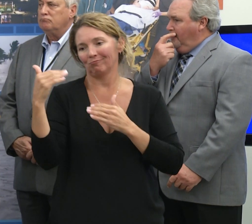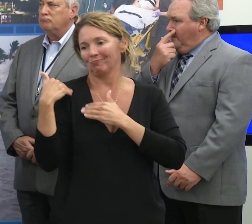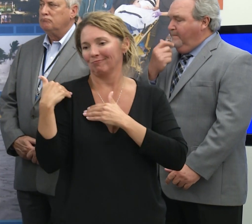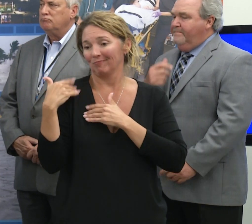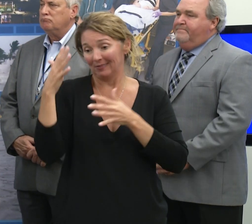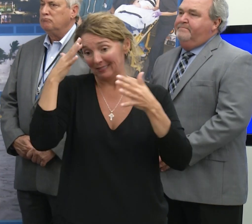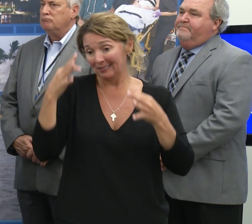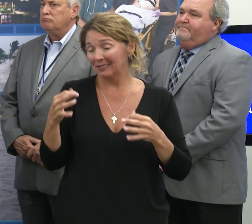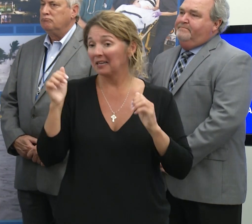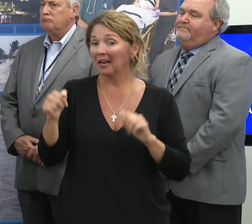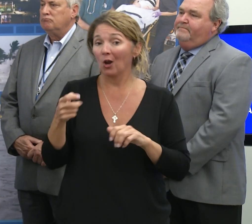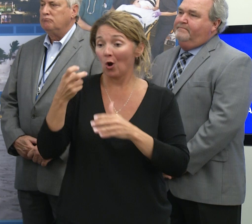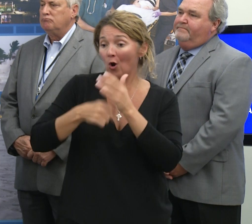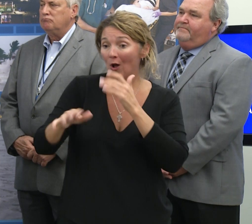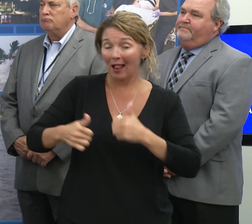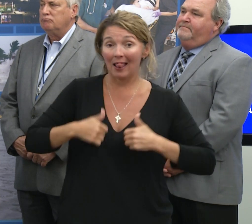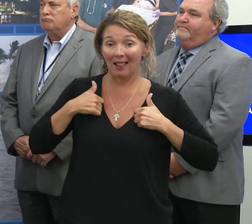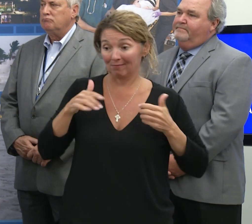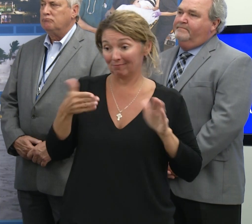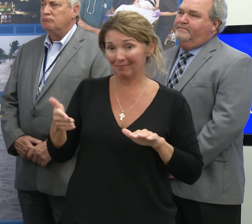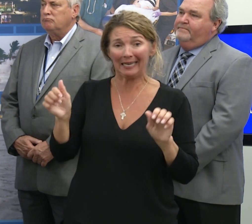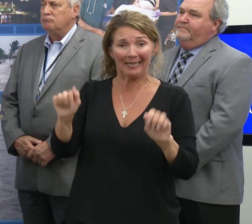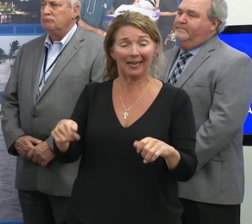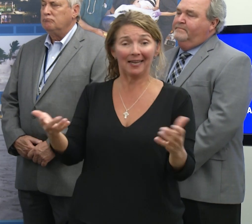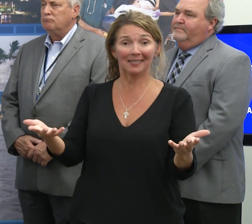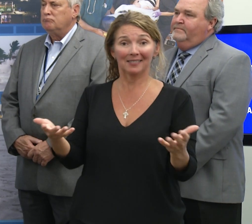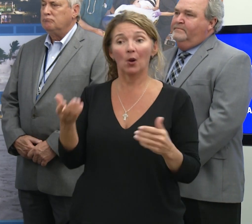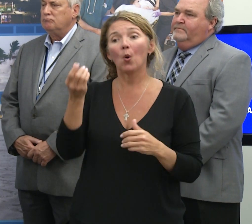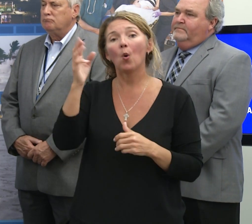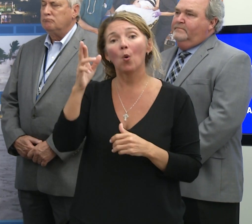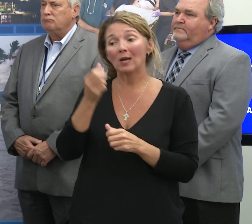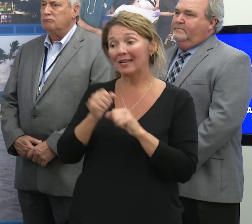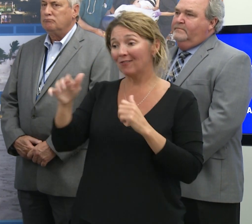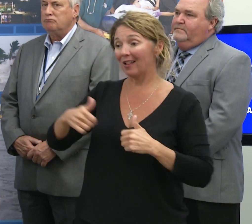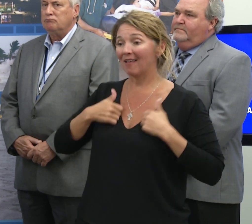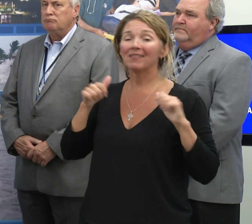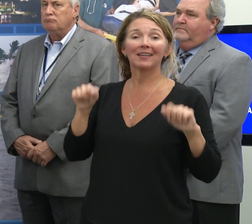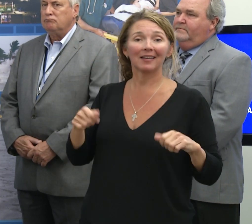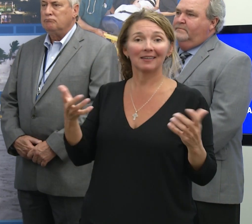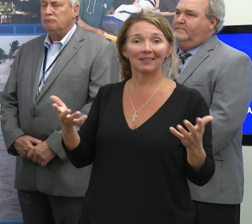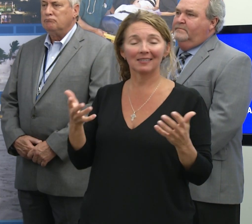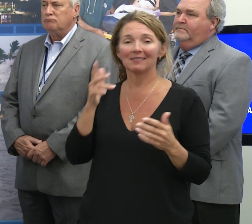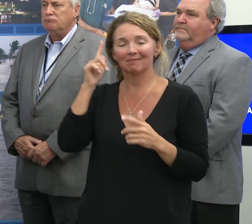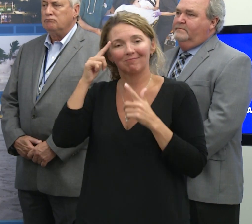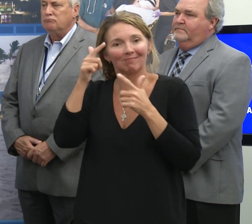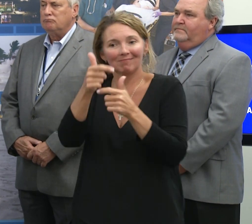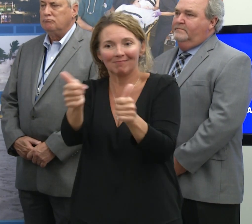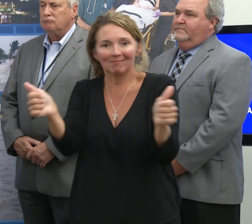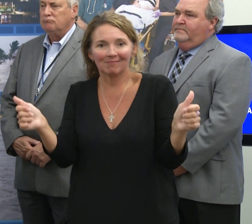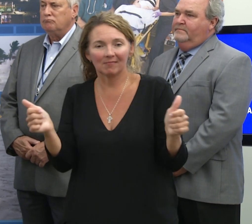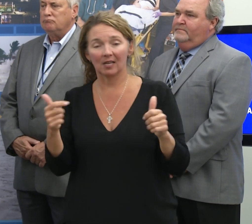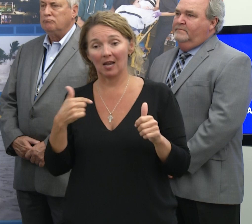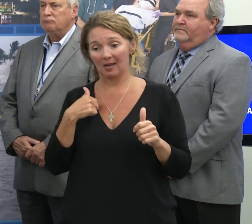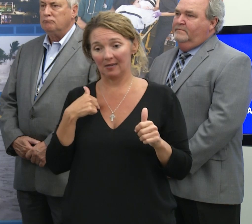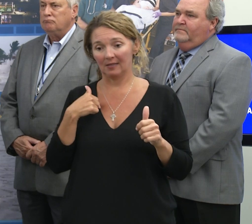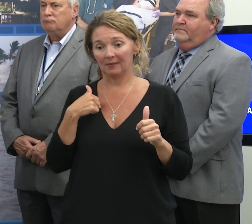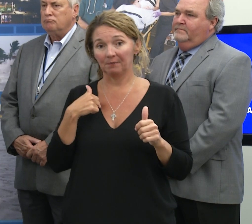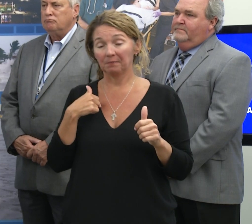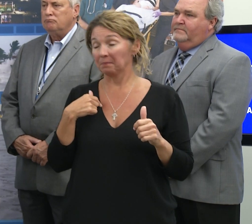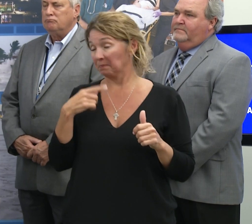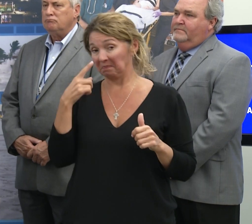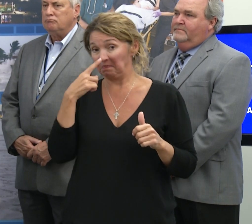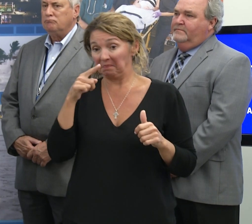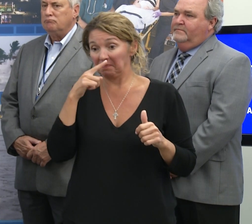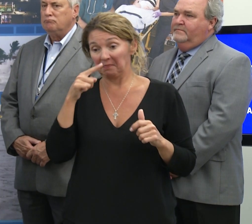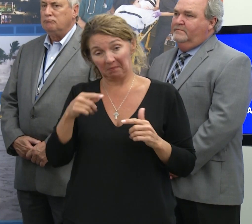Those decisions can cost them their lives or they can save their lives. And so, I will not hesitate